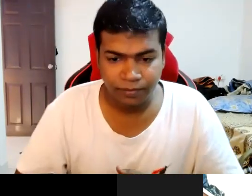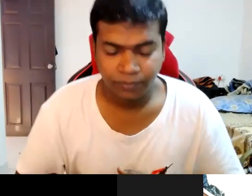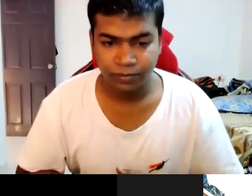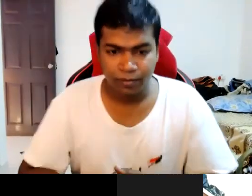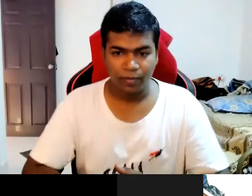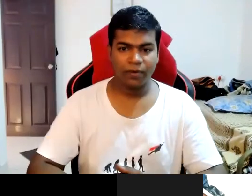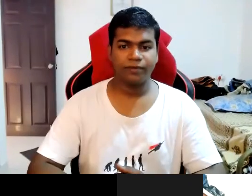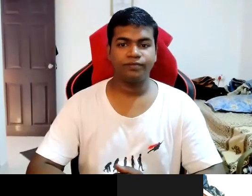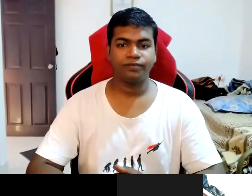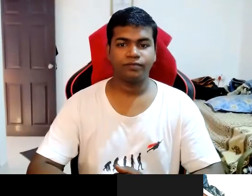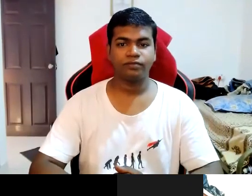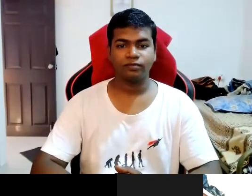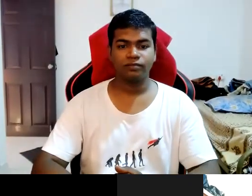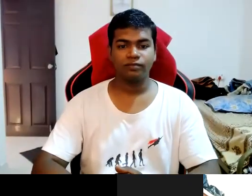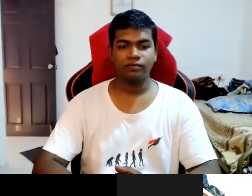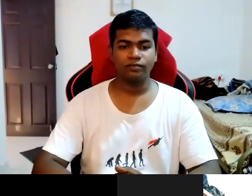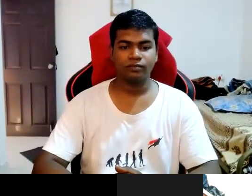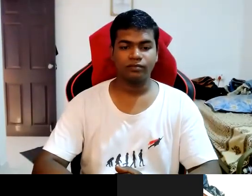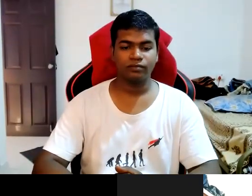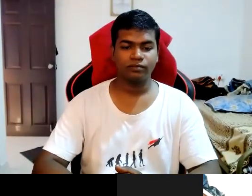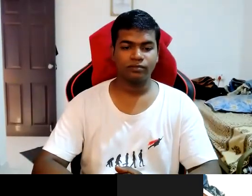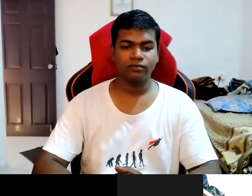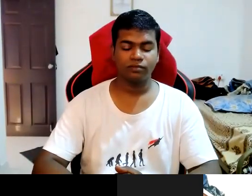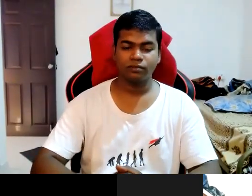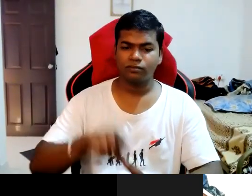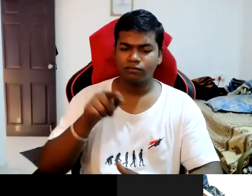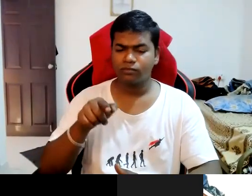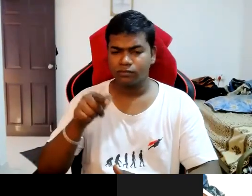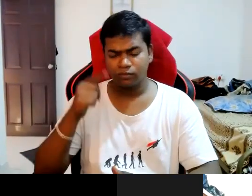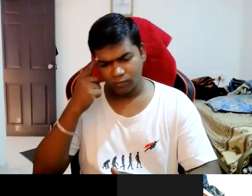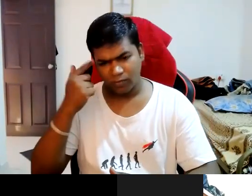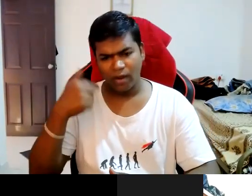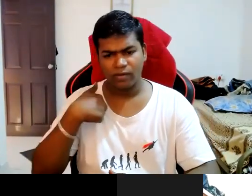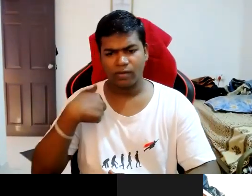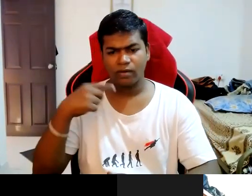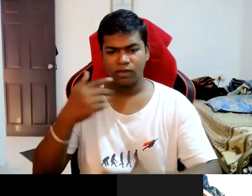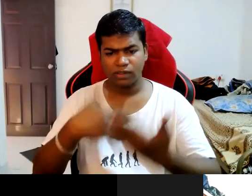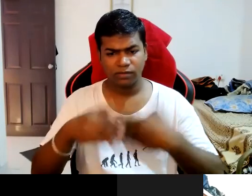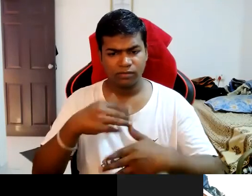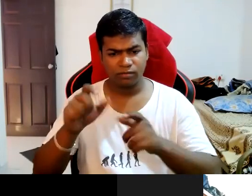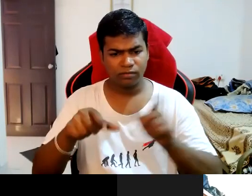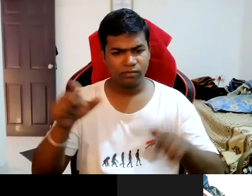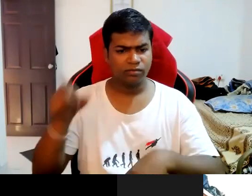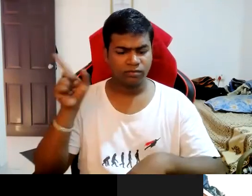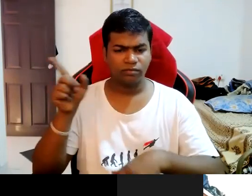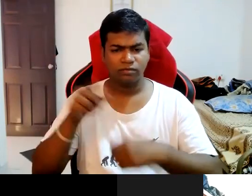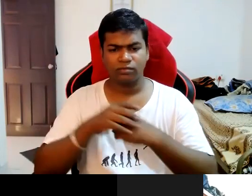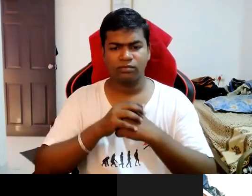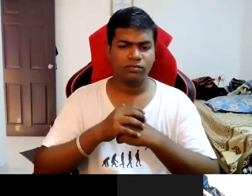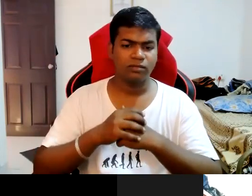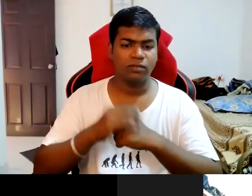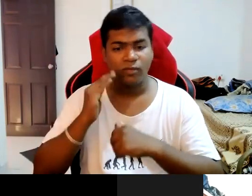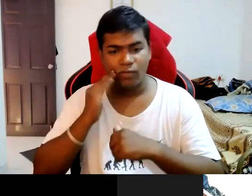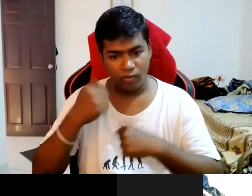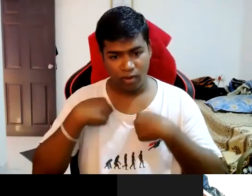uh so that's what i'm thinking and for disabled people my message is uh this one only that uh when we are